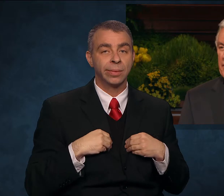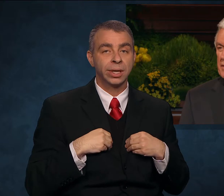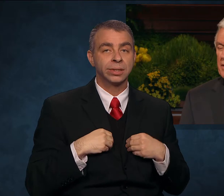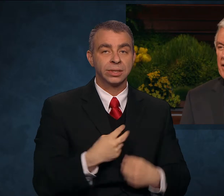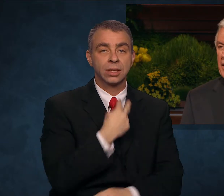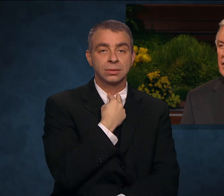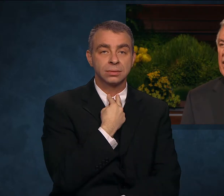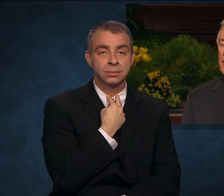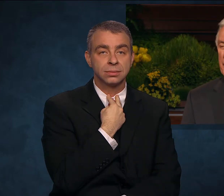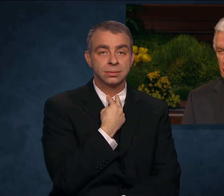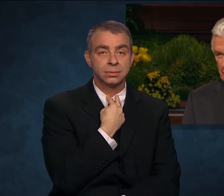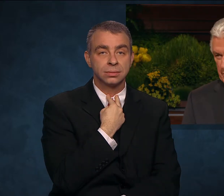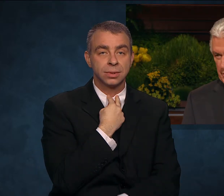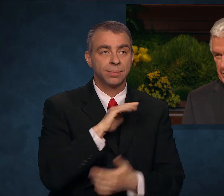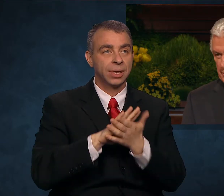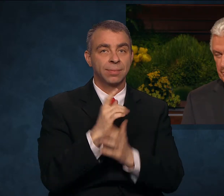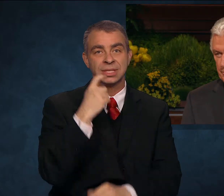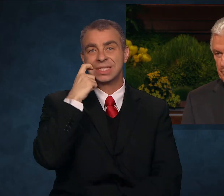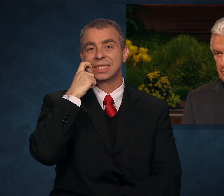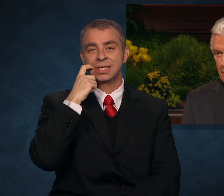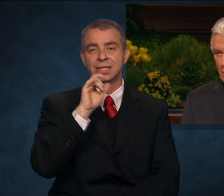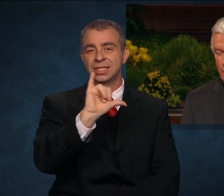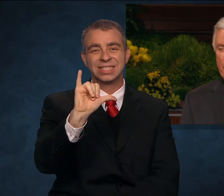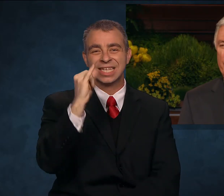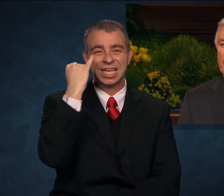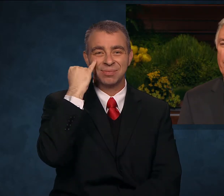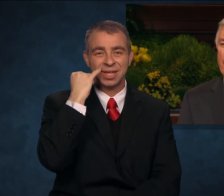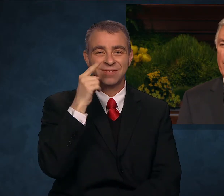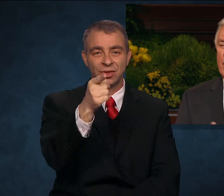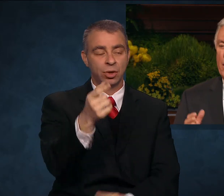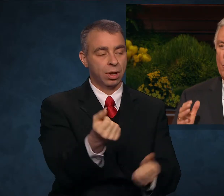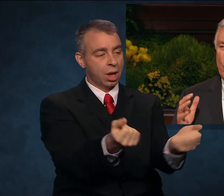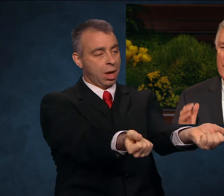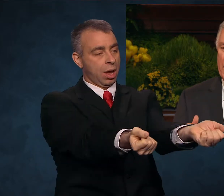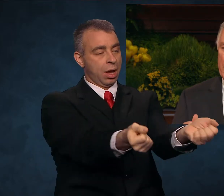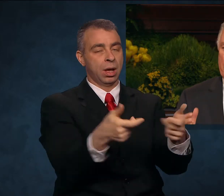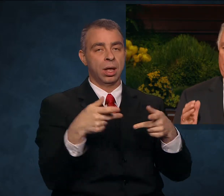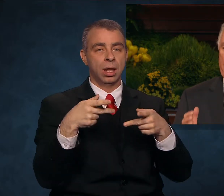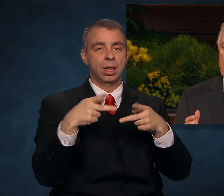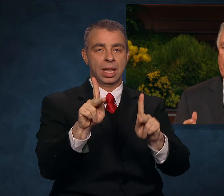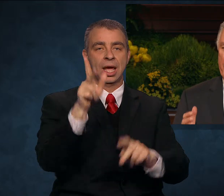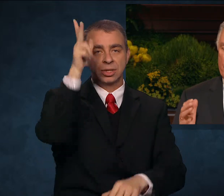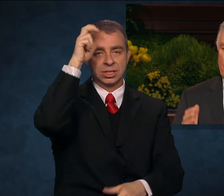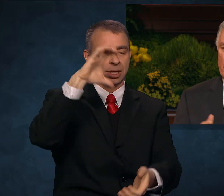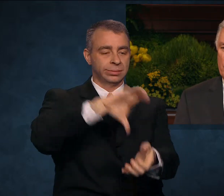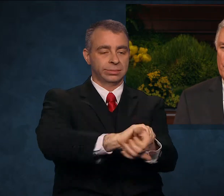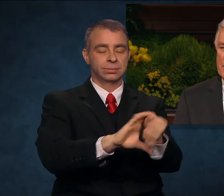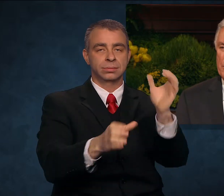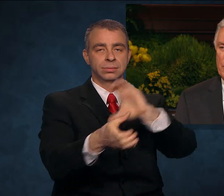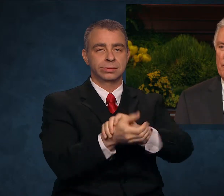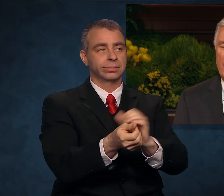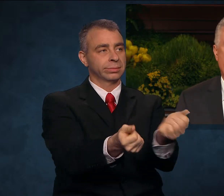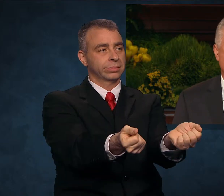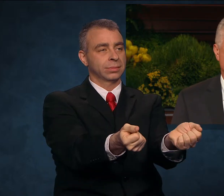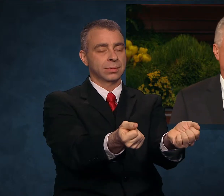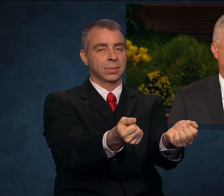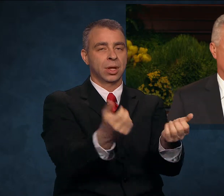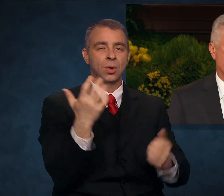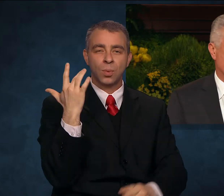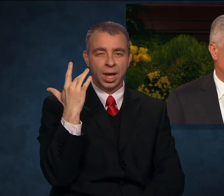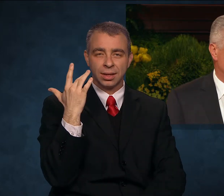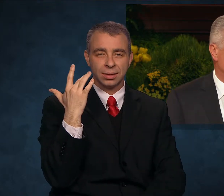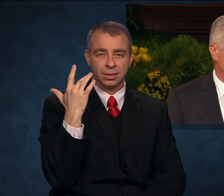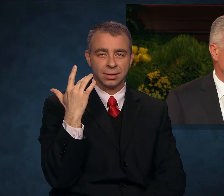devastating addictions. Brethren, we bear the eternal priesthood of Almighty